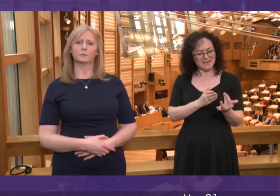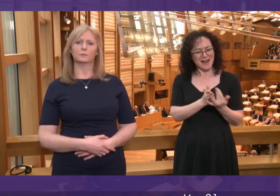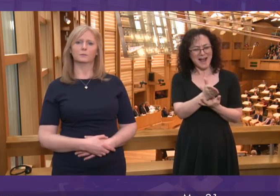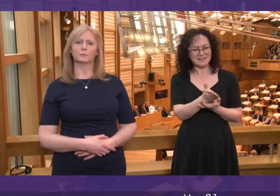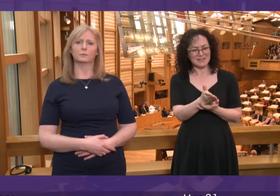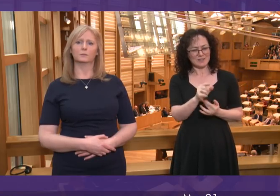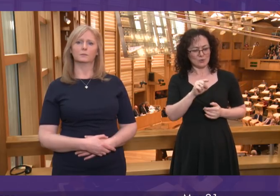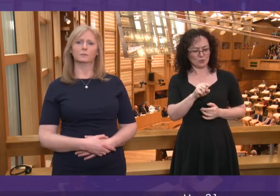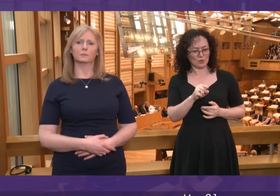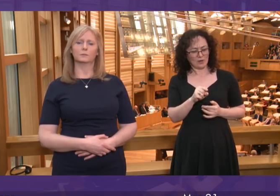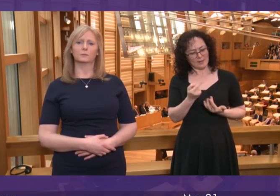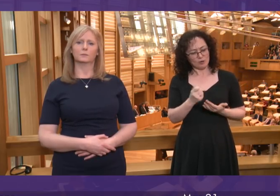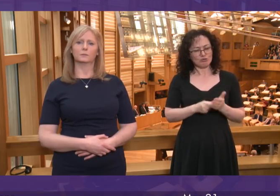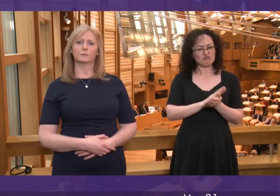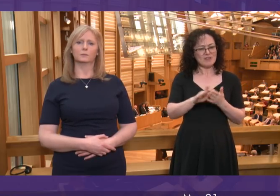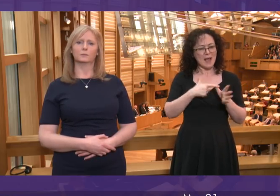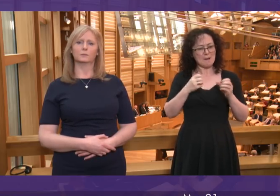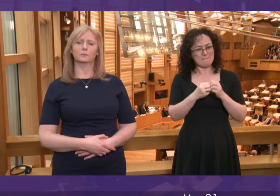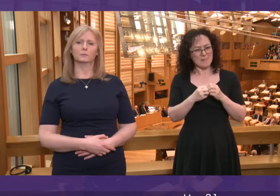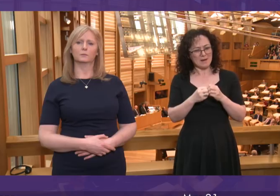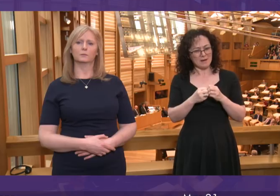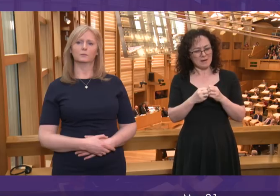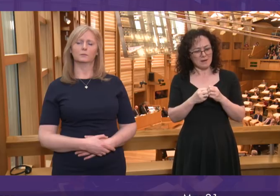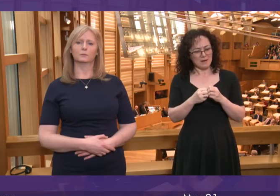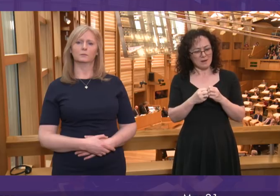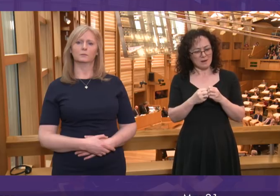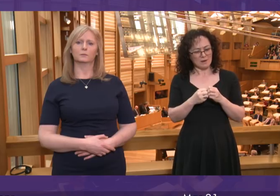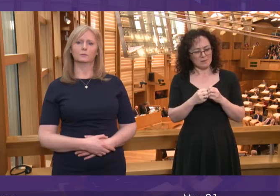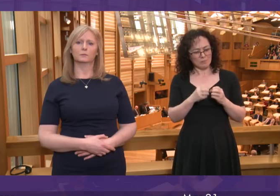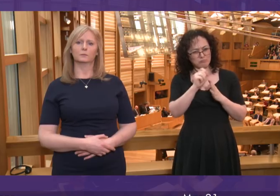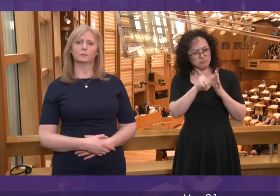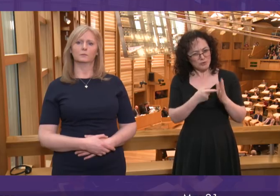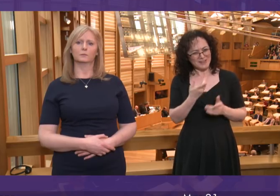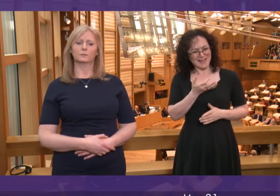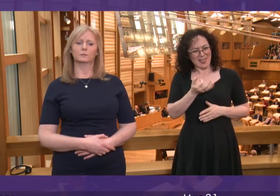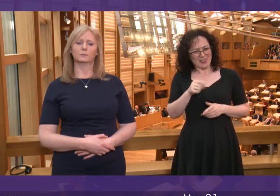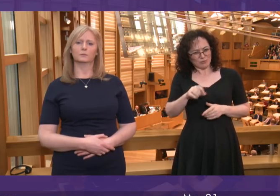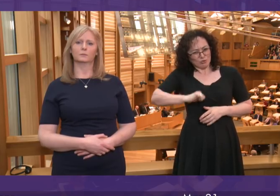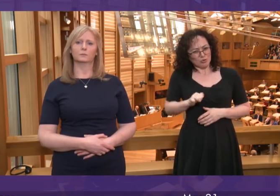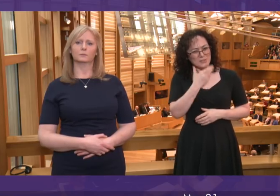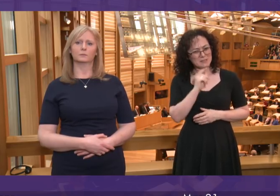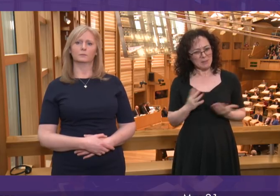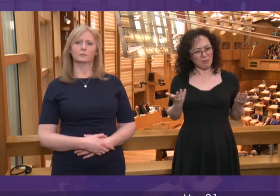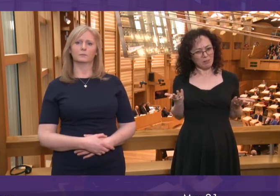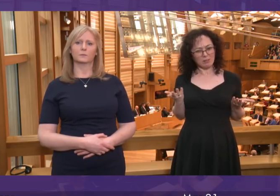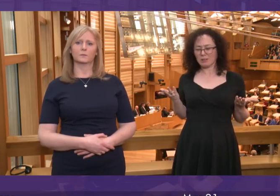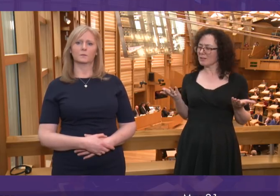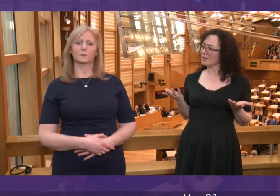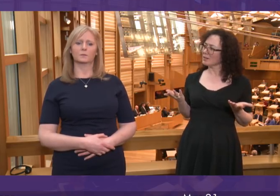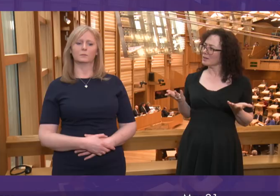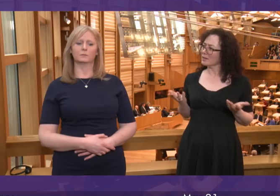project here in Scotland than Scots locally in need of the same support and treatment? Well,